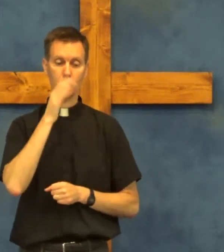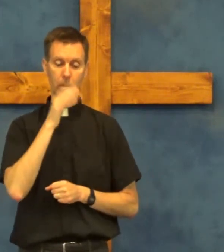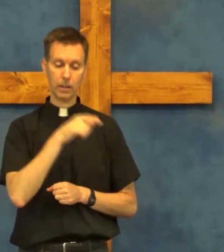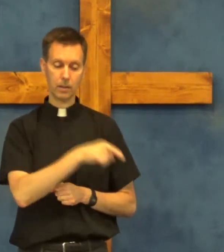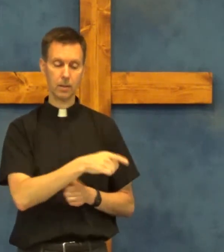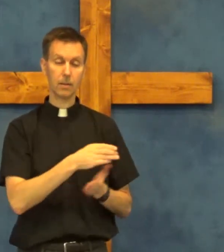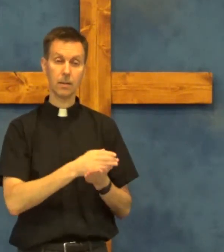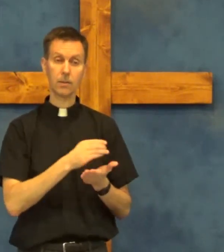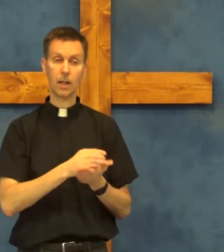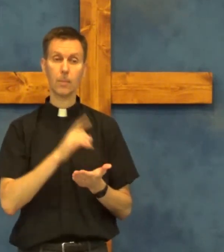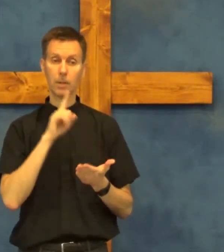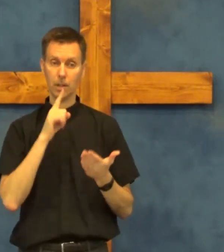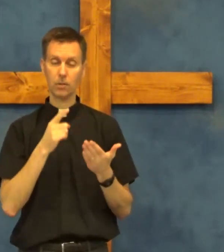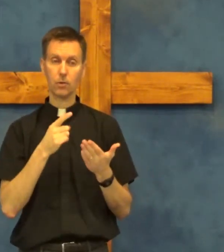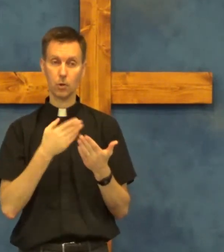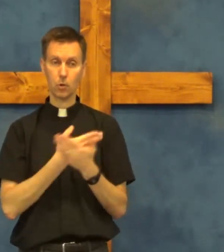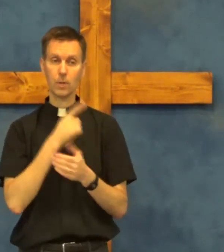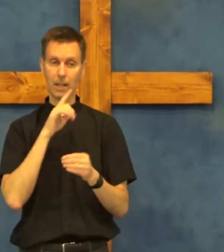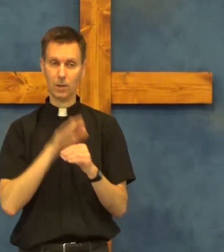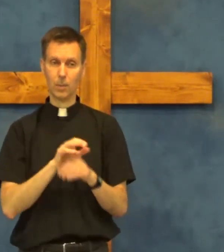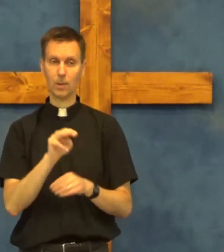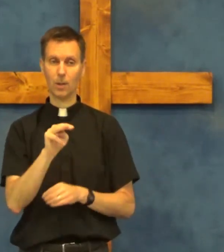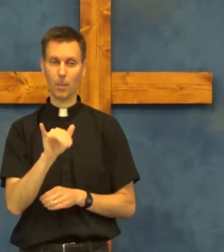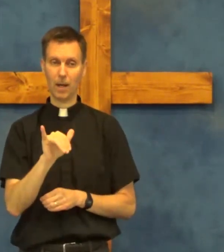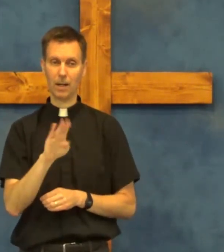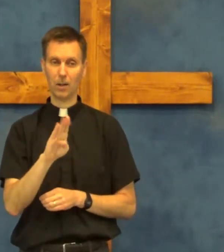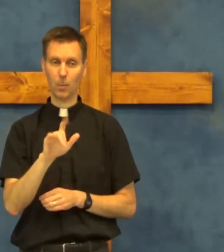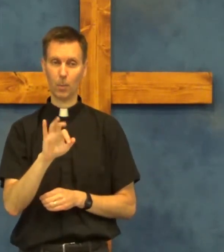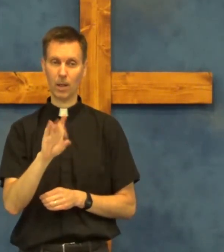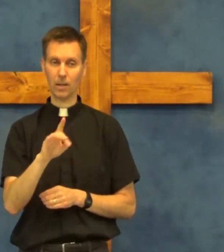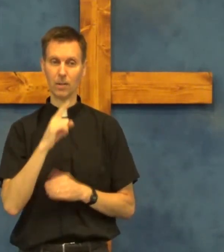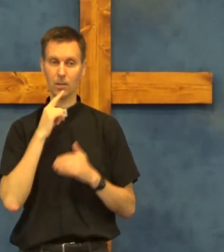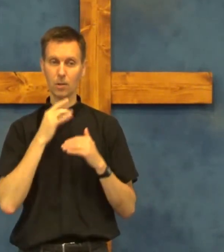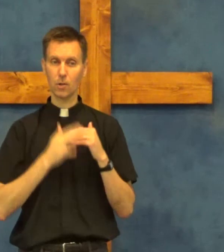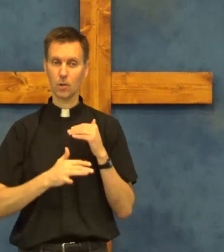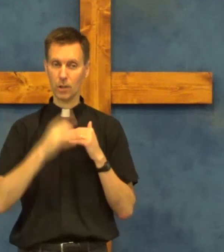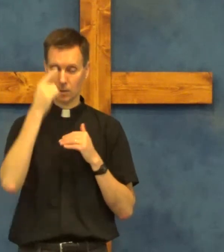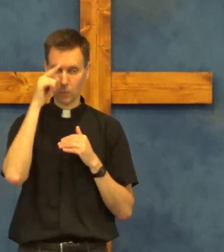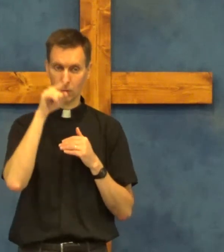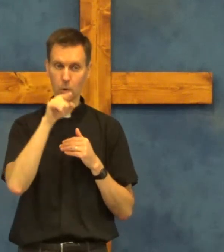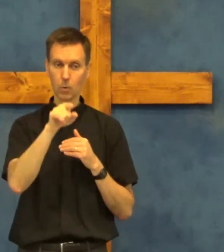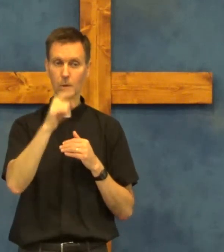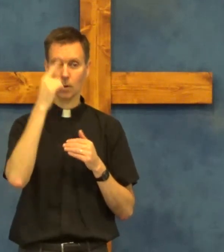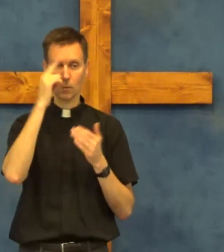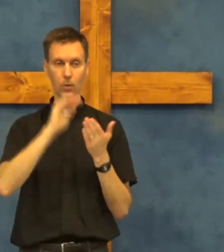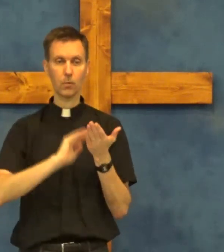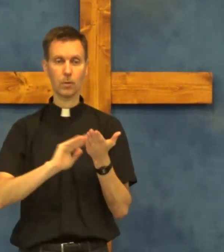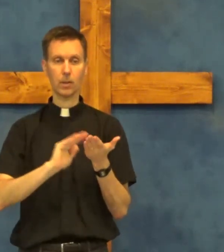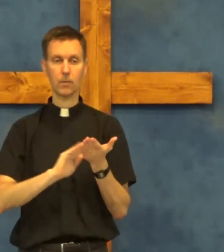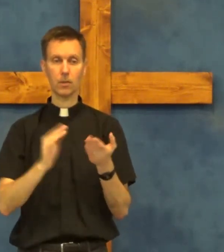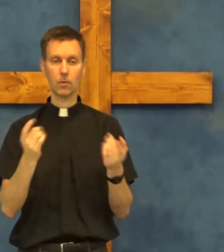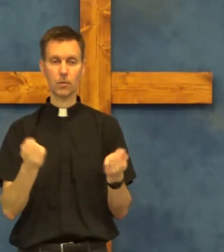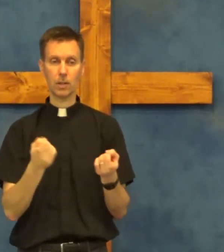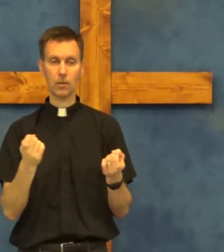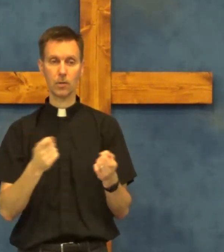drink this cup is the New Testament my blood shed for you for the forgiveness of sins